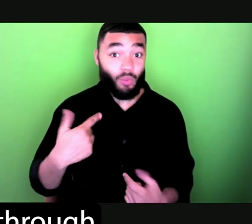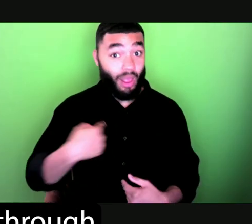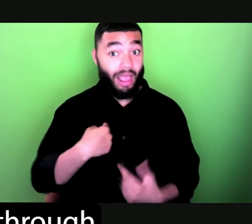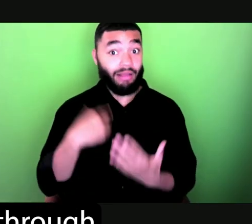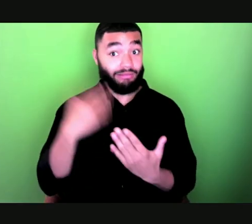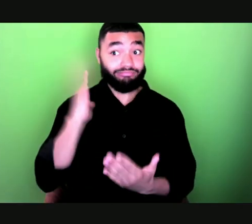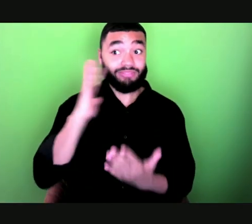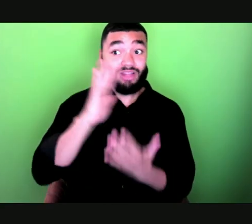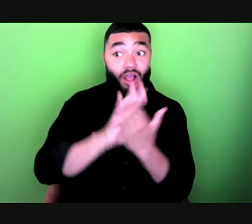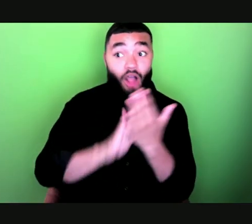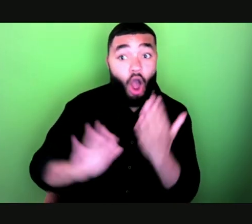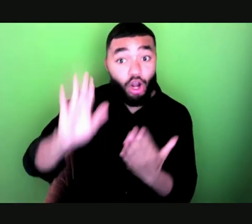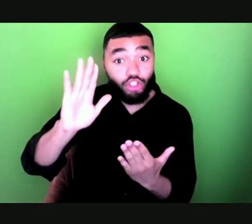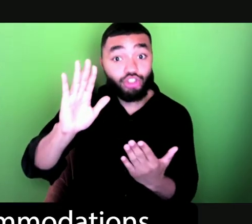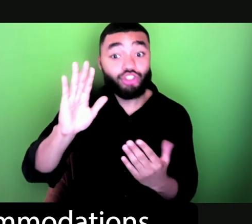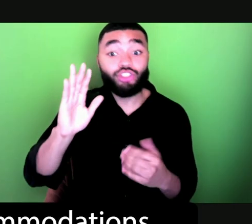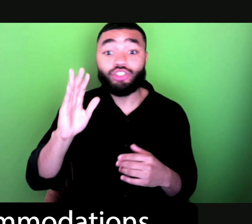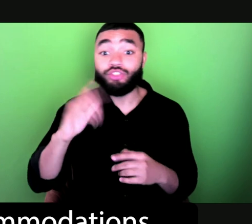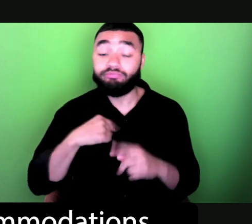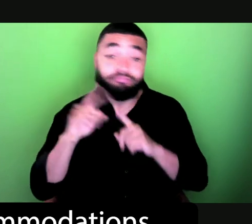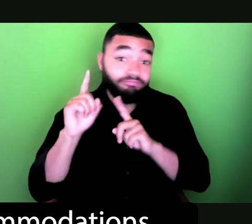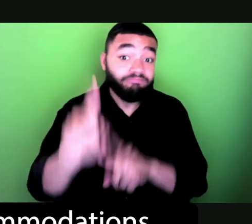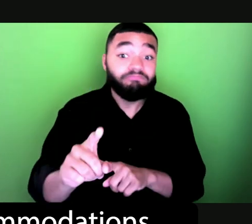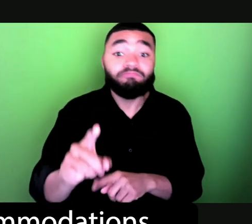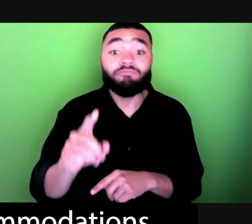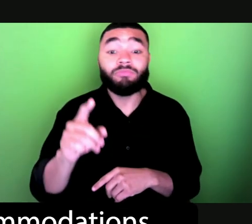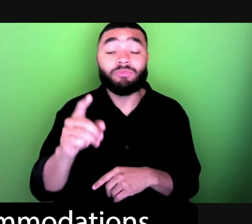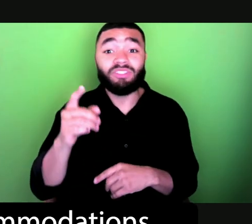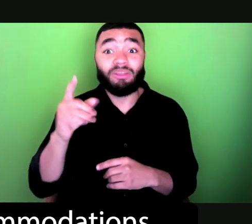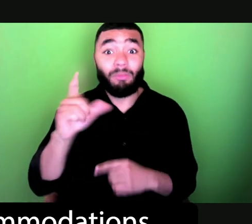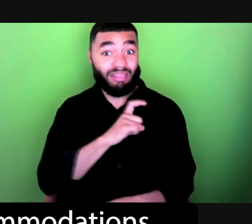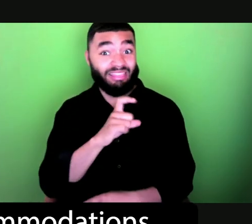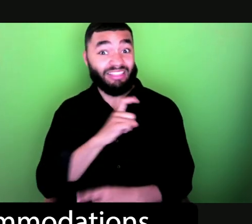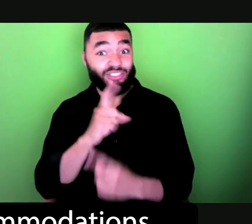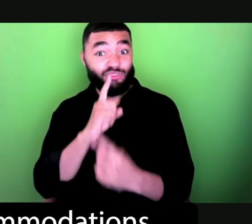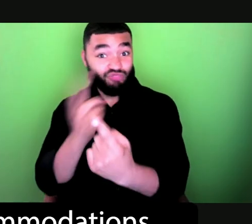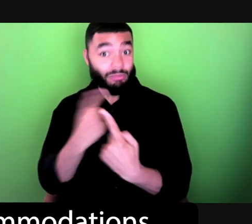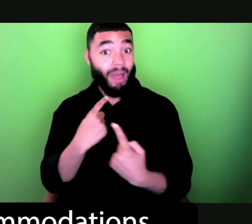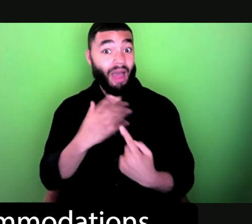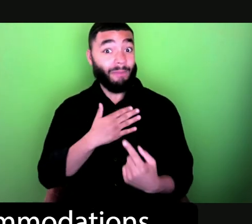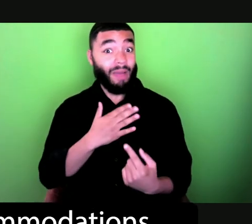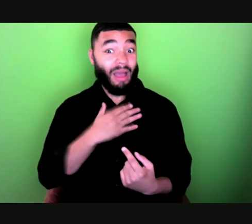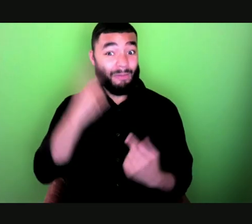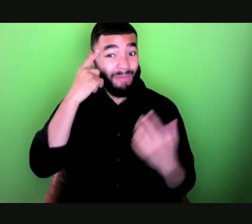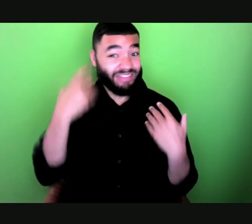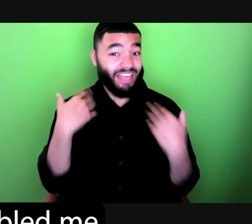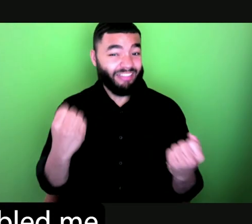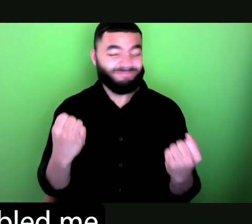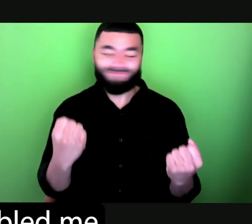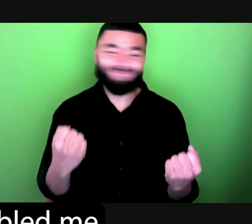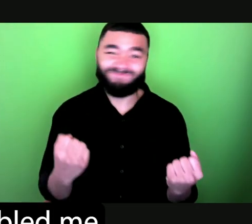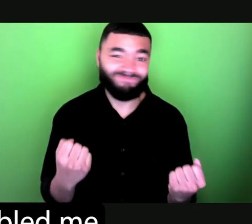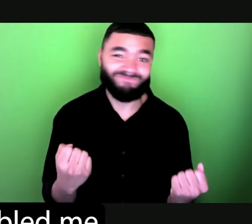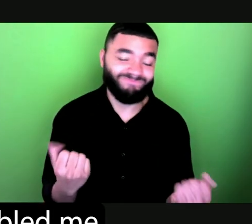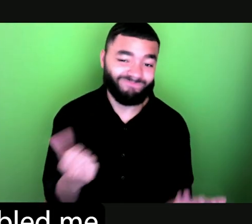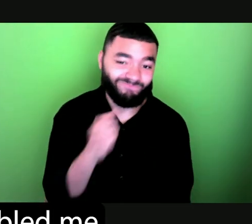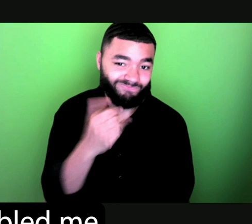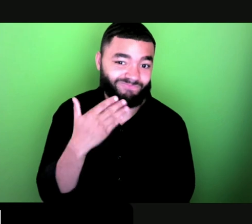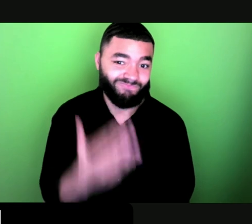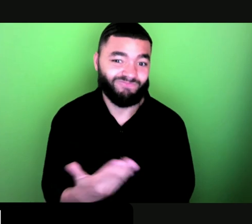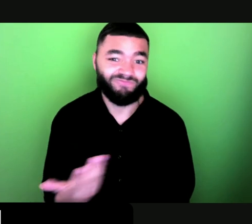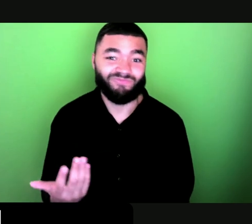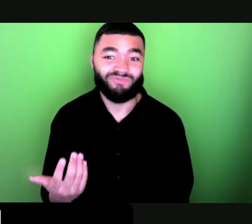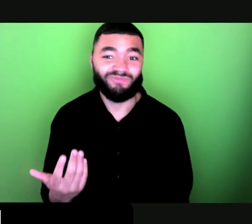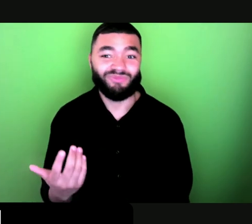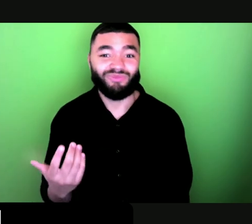developing disability at that time, more inclusive accommodations for both my mental health and my legs would have enabled me to get the